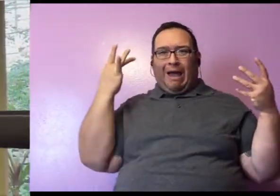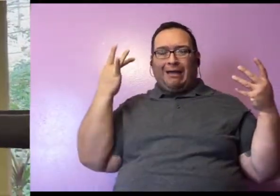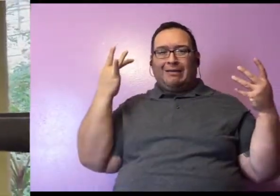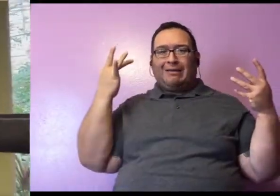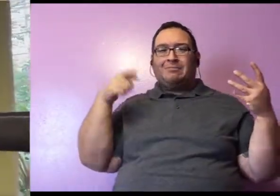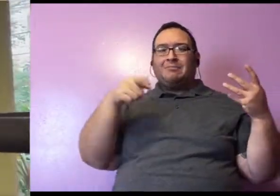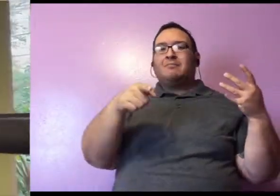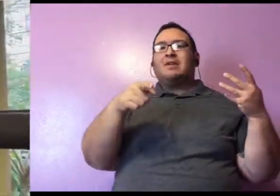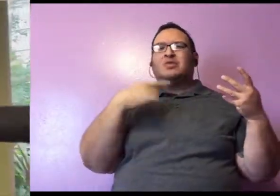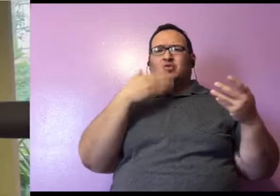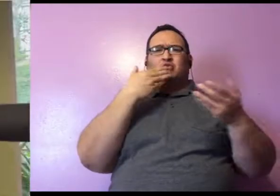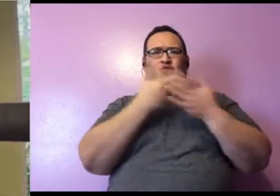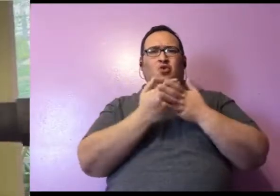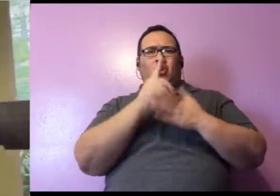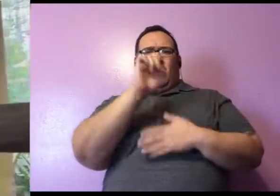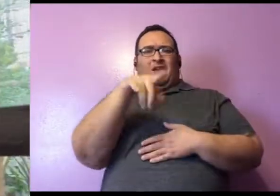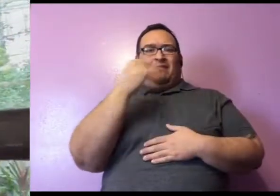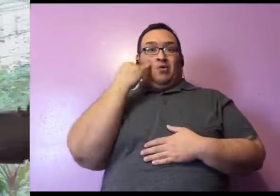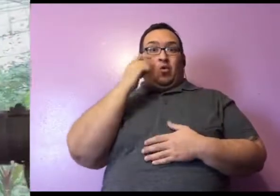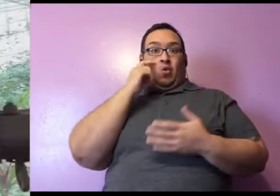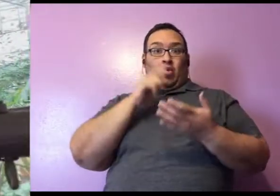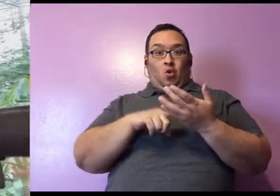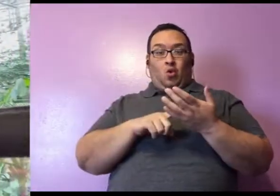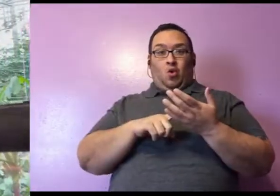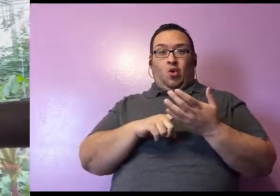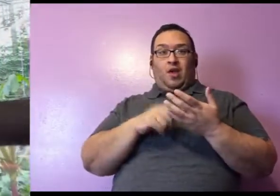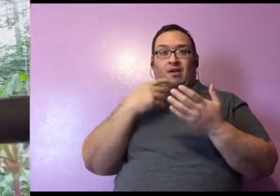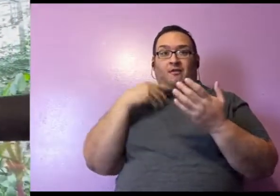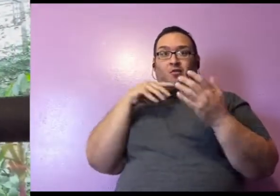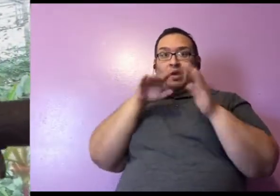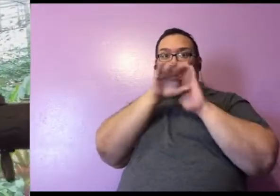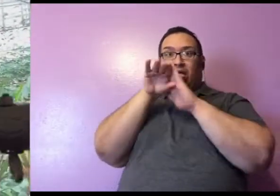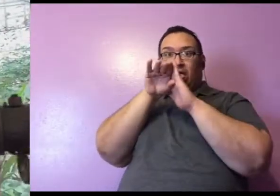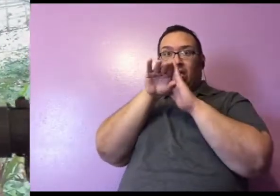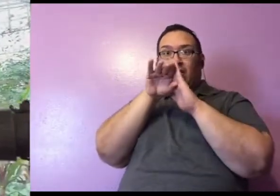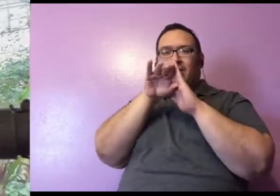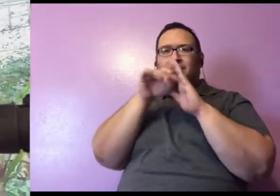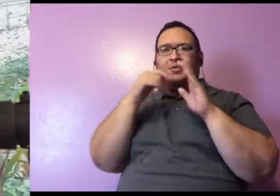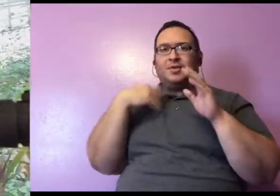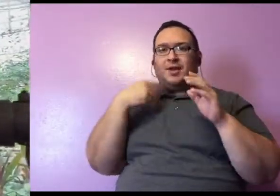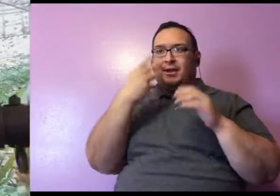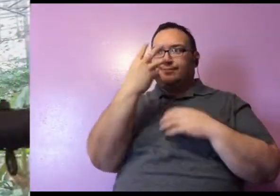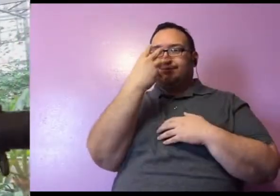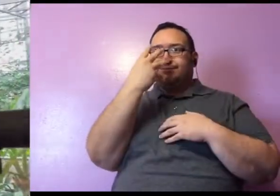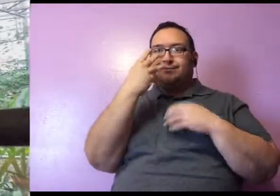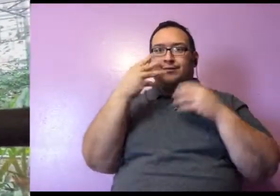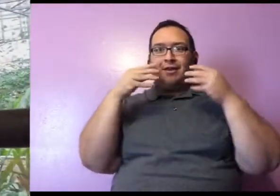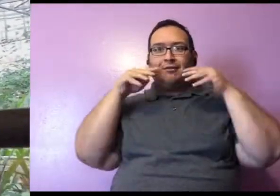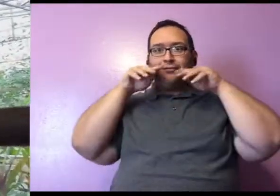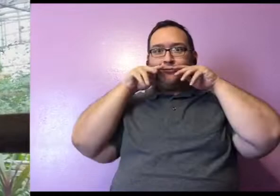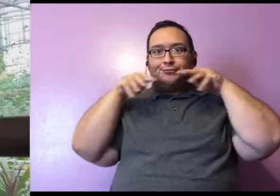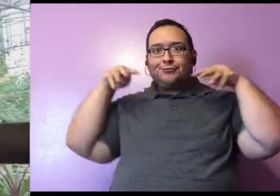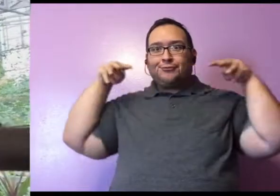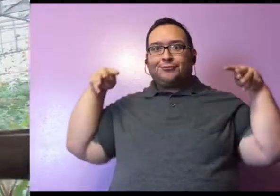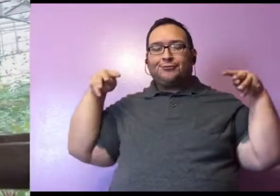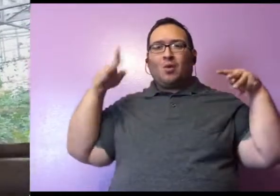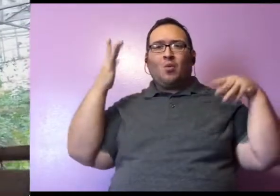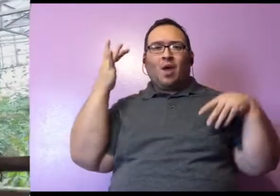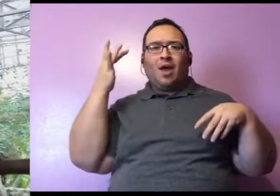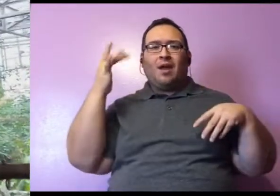that's an excellent question because if you guys have noticed as we've been up close with Lucille, she does have some crazy long whiskers. And that is because these guys are